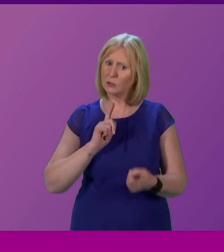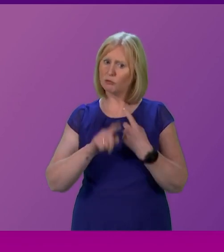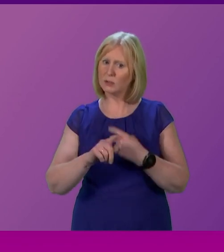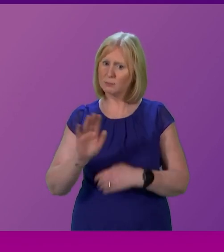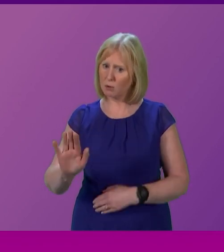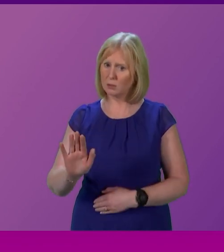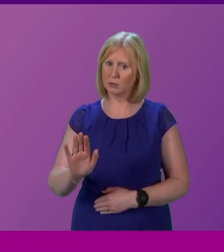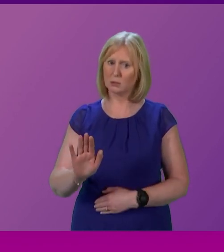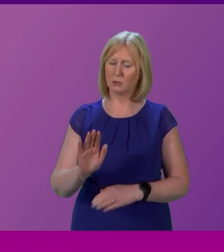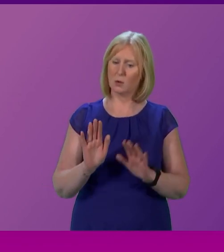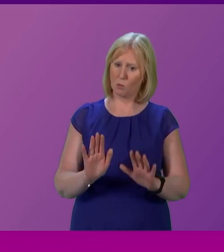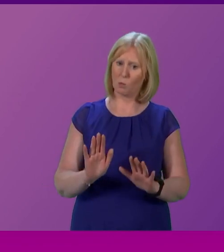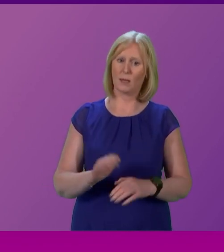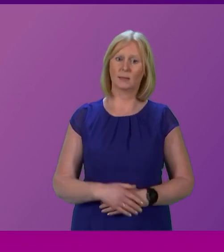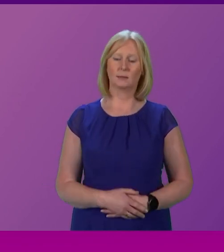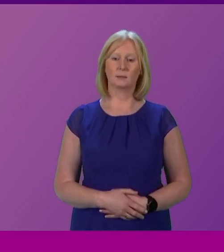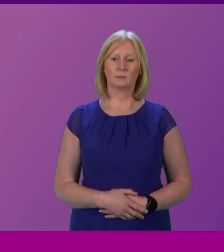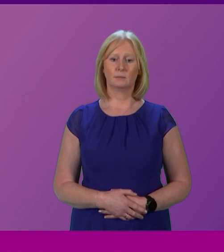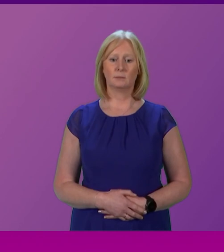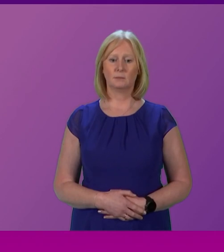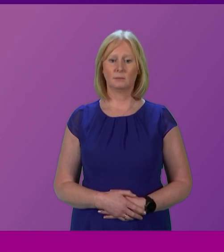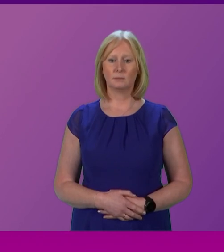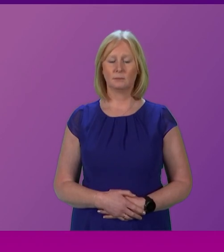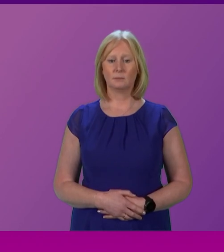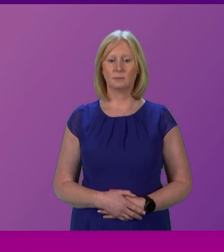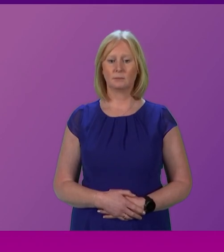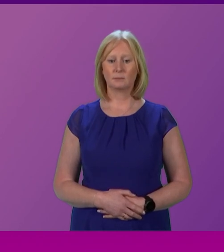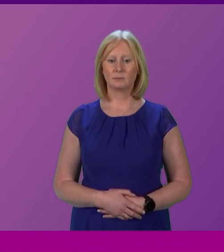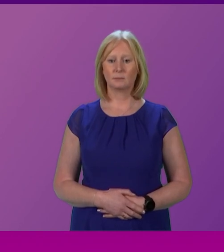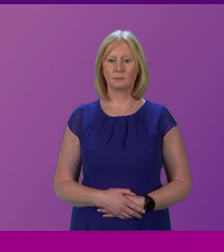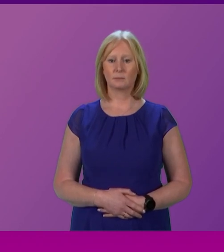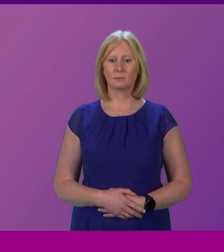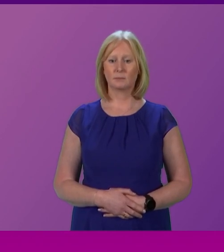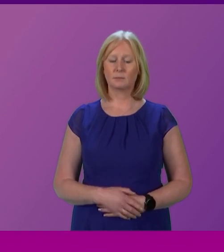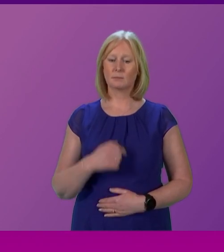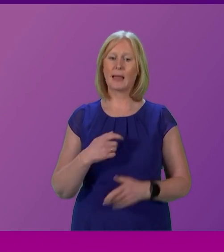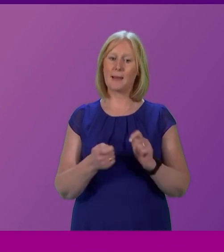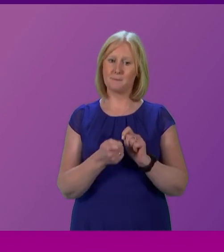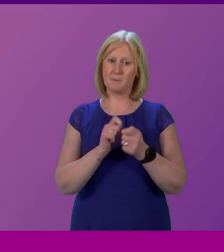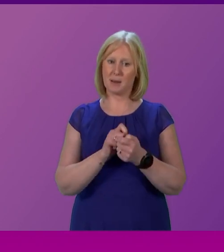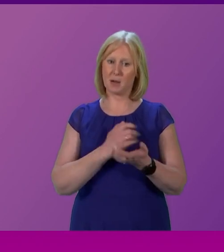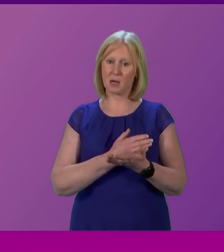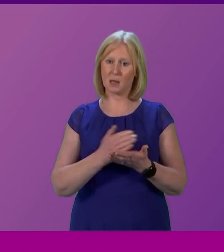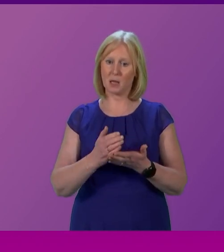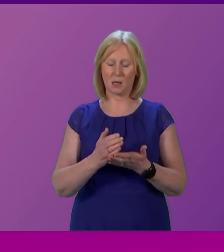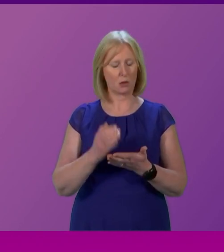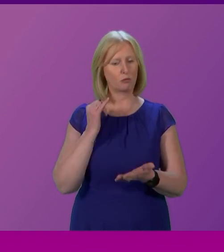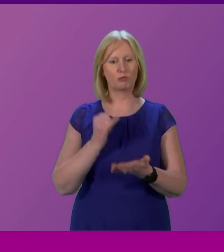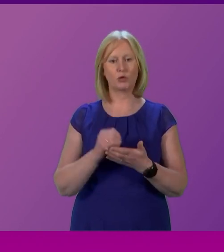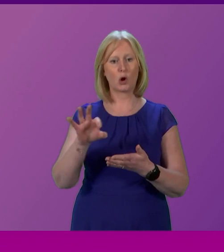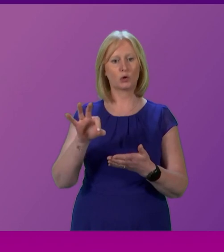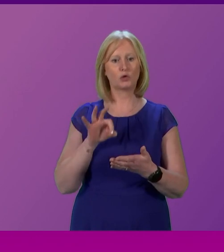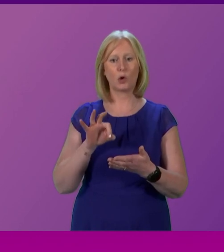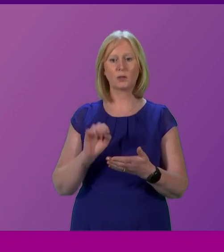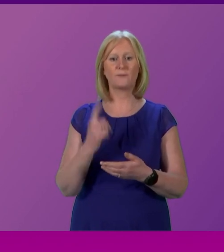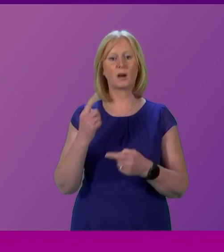Secretary. Just give me a couple of seconds. The point I'm making, which is absolutely clear in our amendment, is this is the wrong choice for our first debate